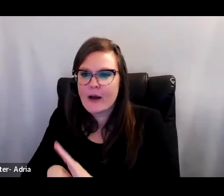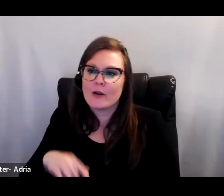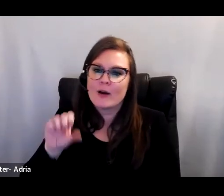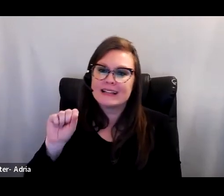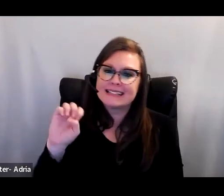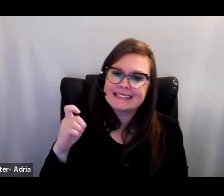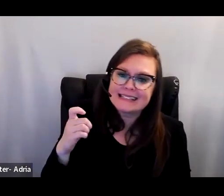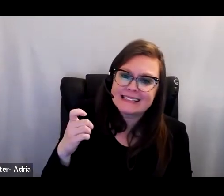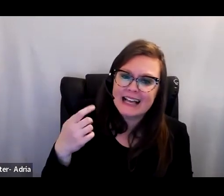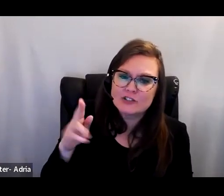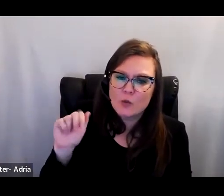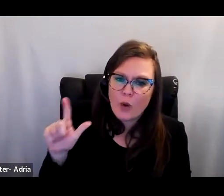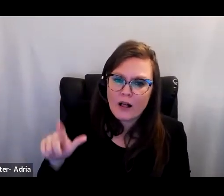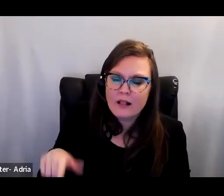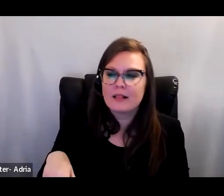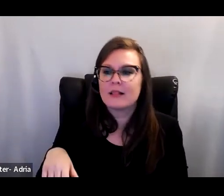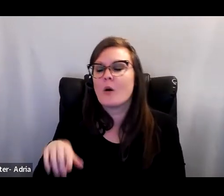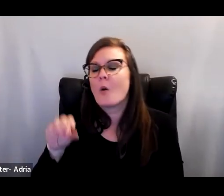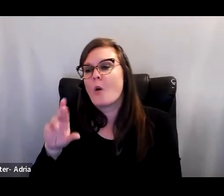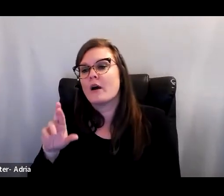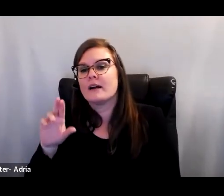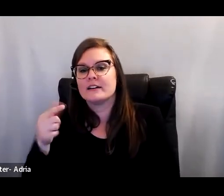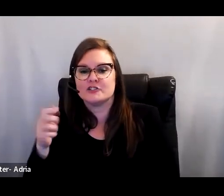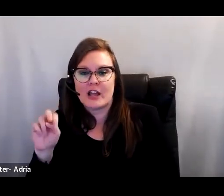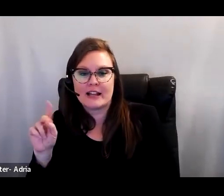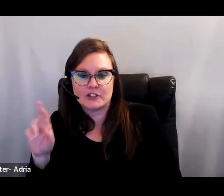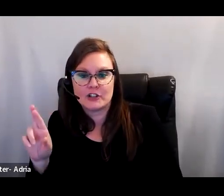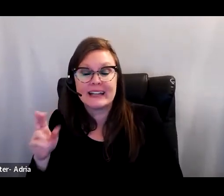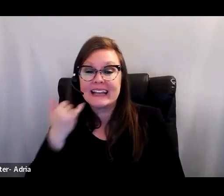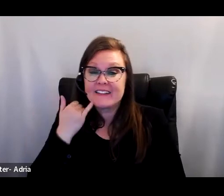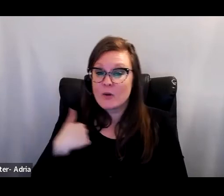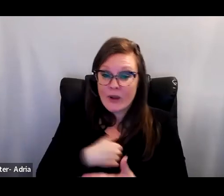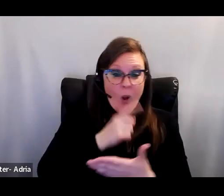explains, if all we do is critique, we take away hope and empowerment.